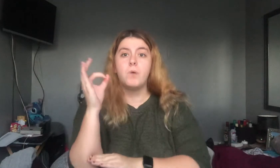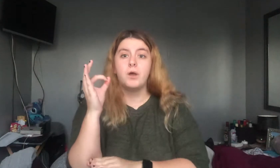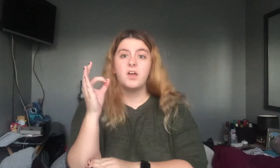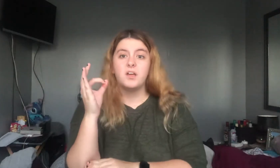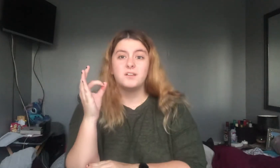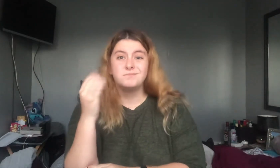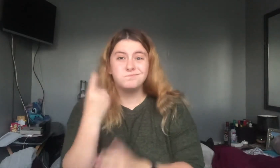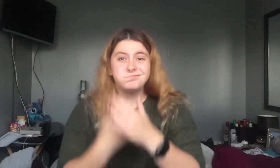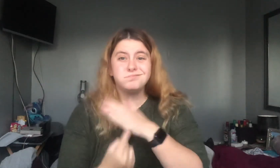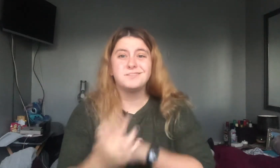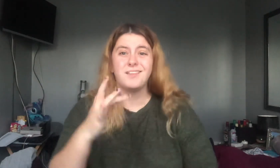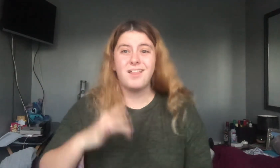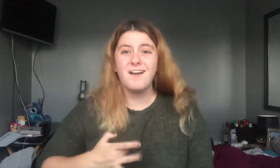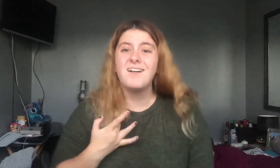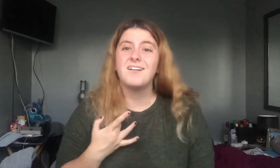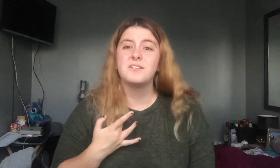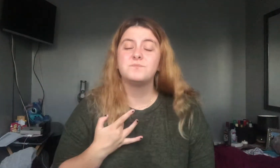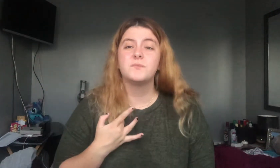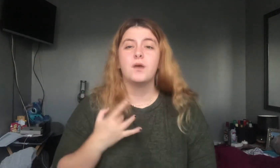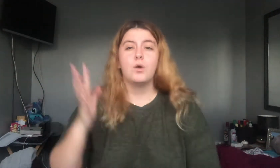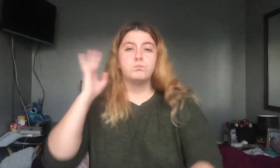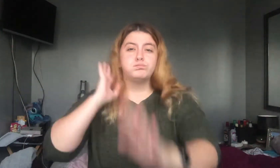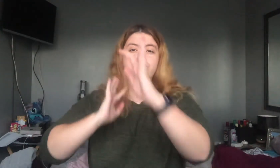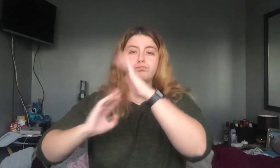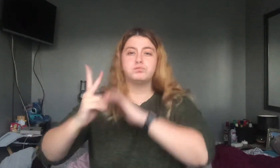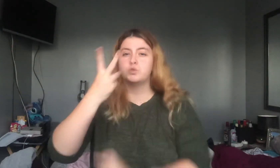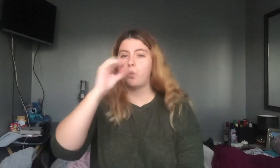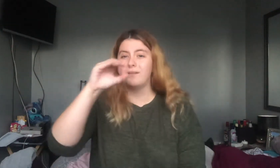was only once I was 20 years old.